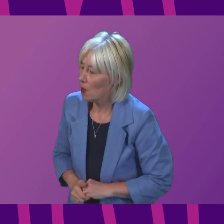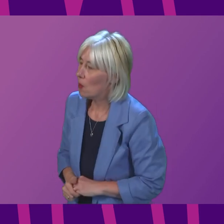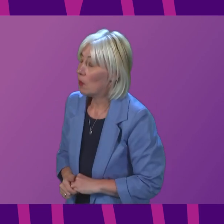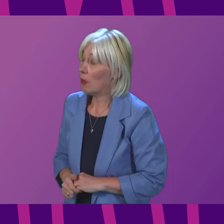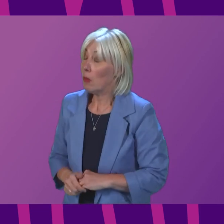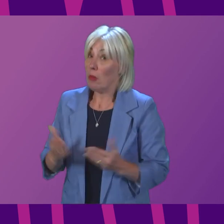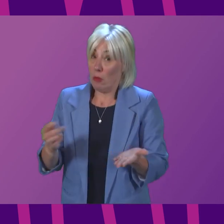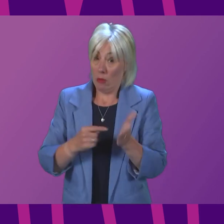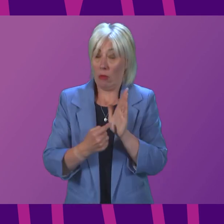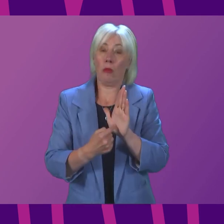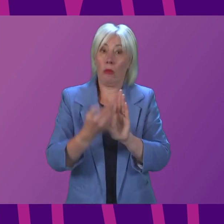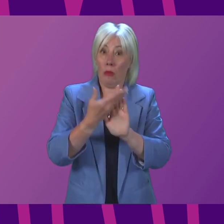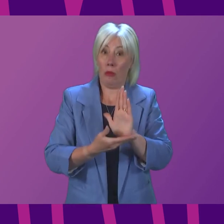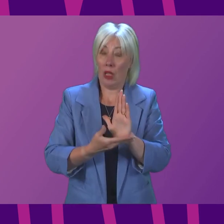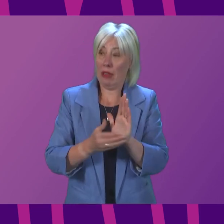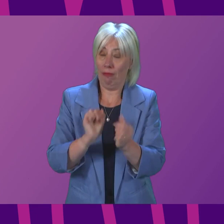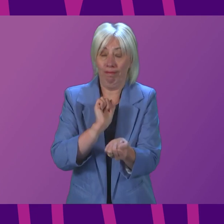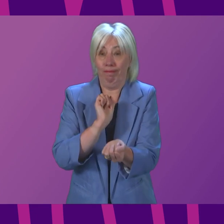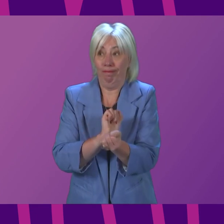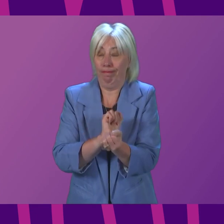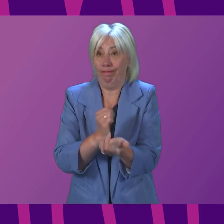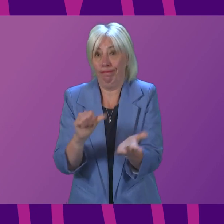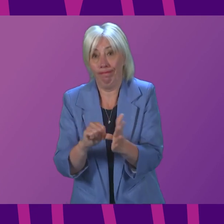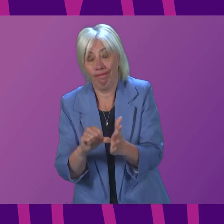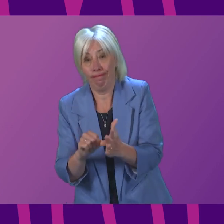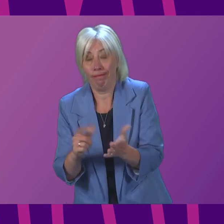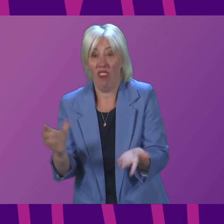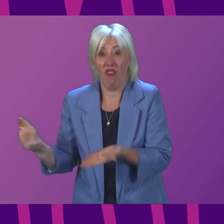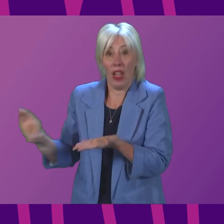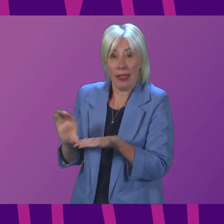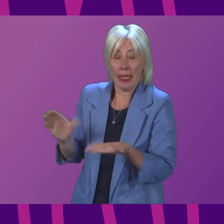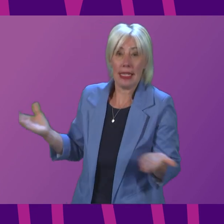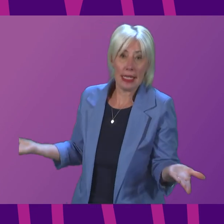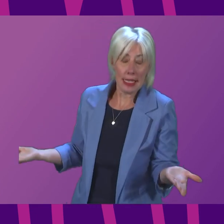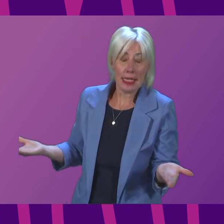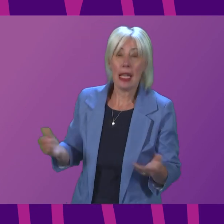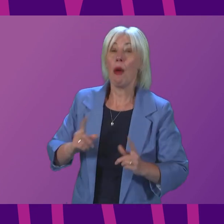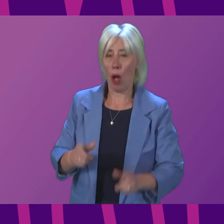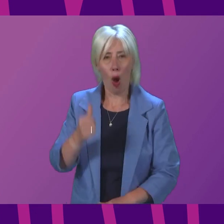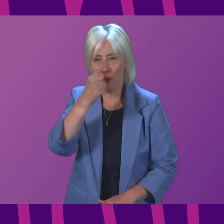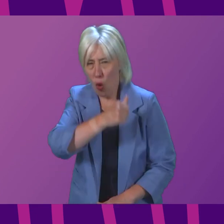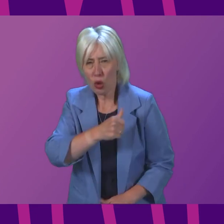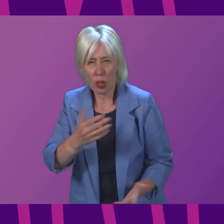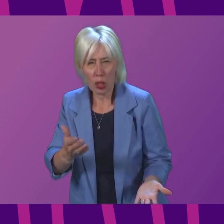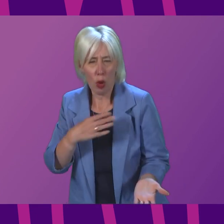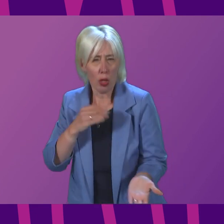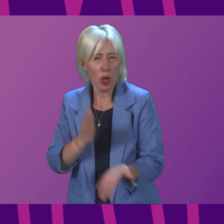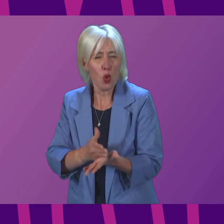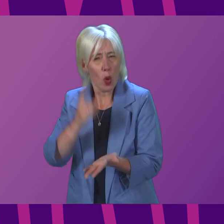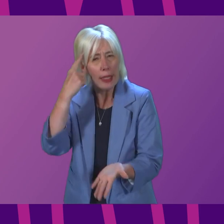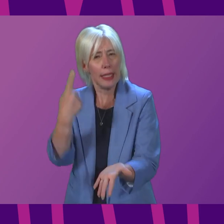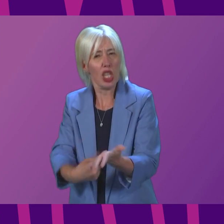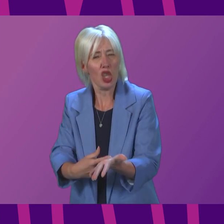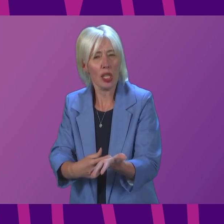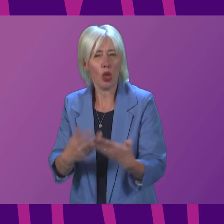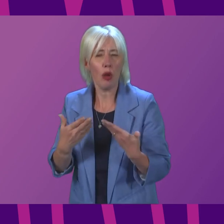out the constraints that we operate within in terms of funding, but within that, of course, we seek to take these decisions based on